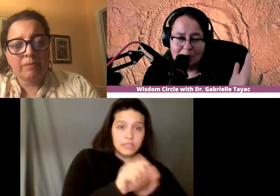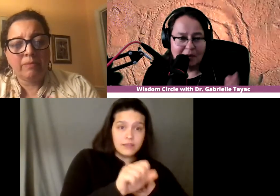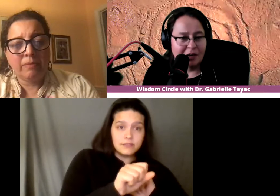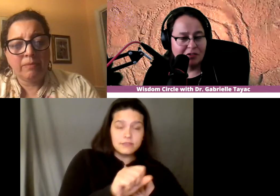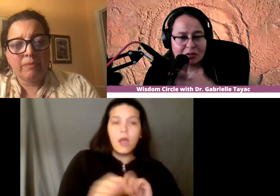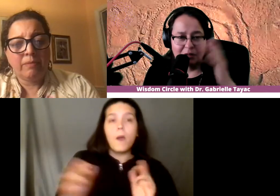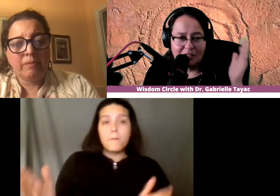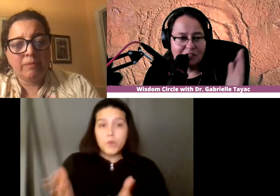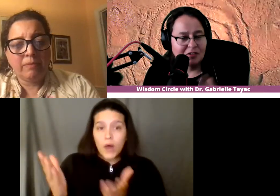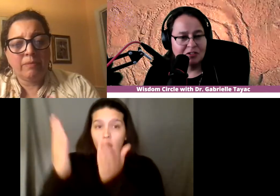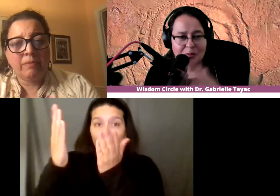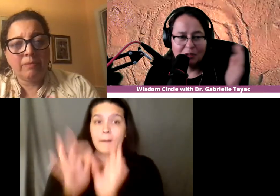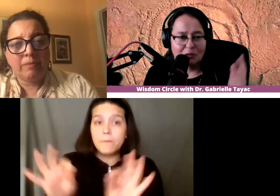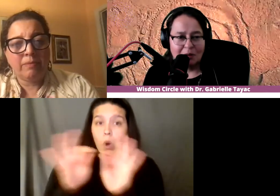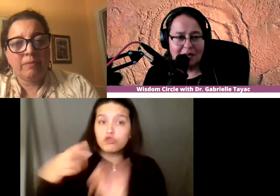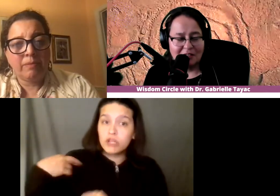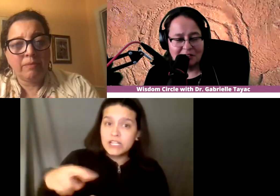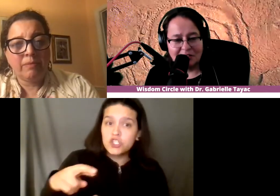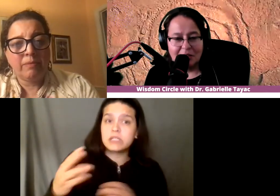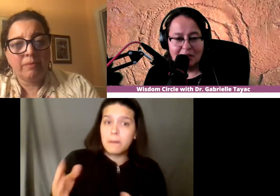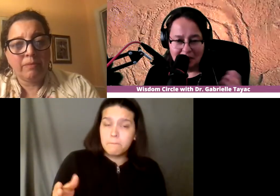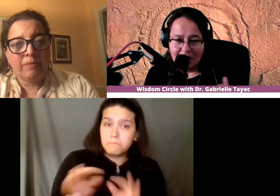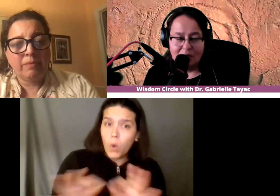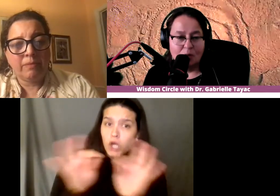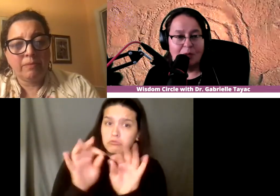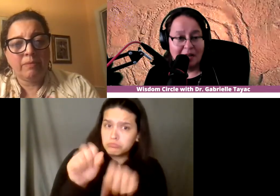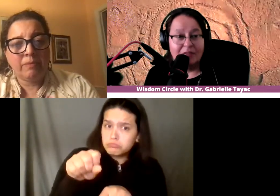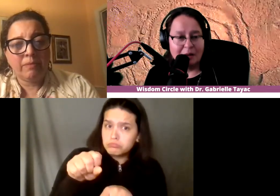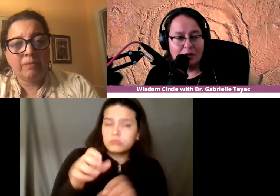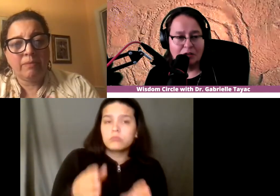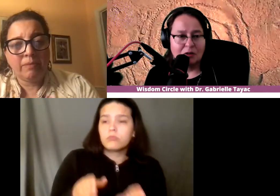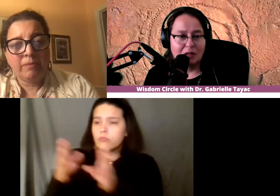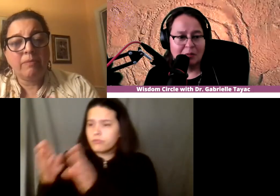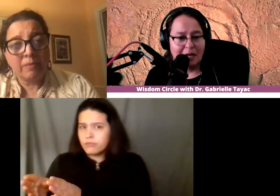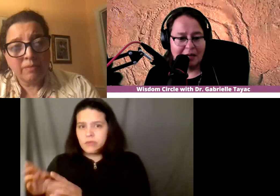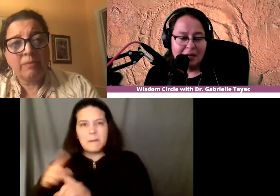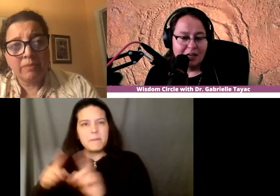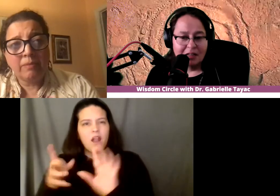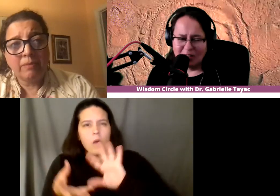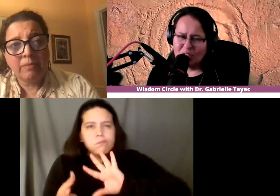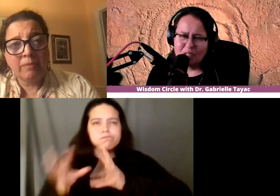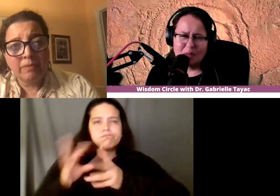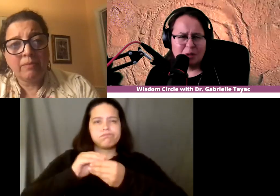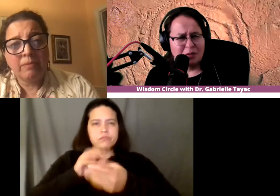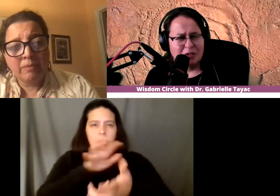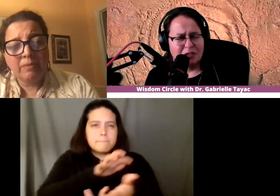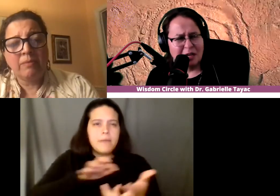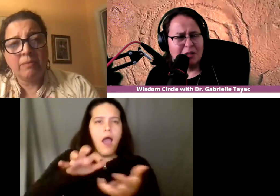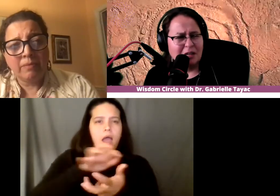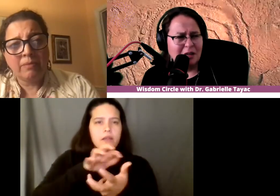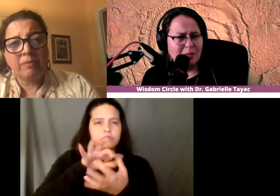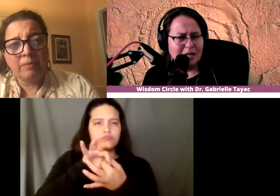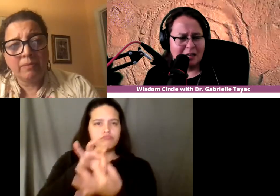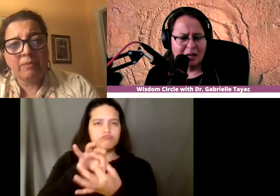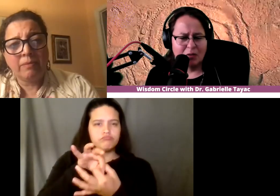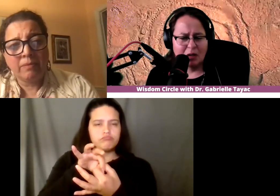prayers the religions the spiritual practices and the women have that more so than the men that was really a beautiful statement that he